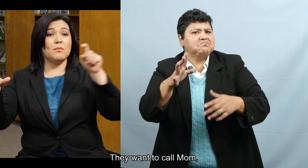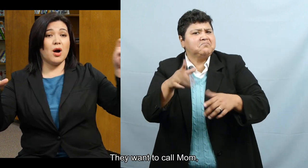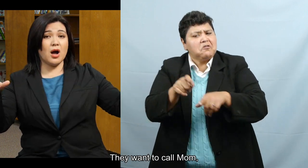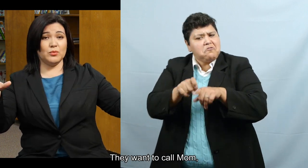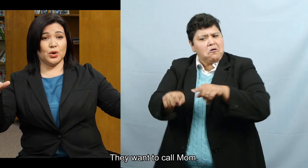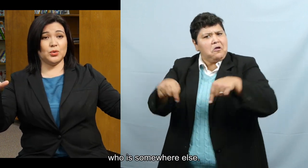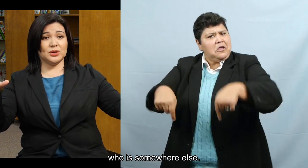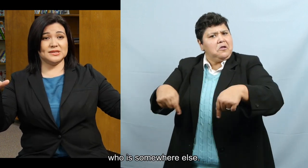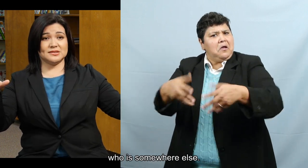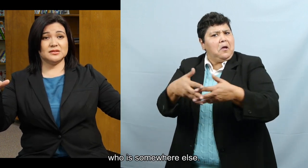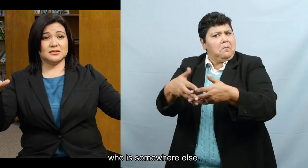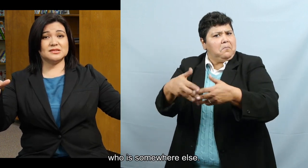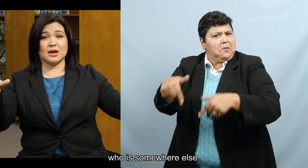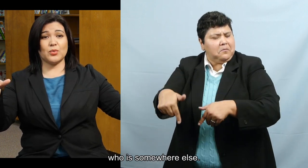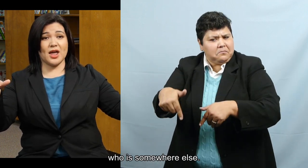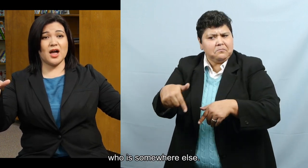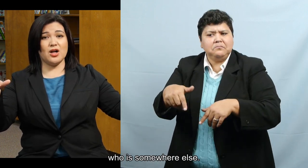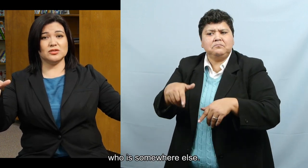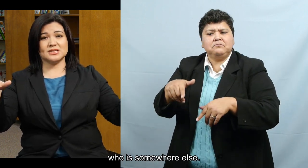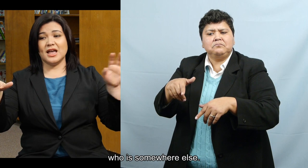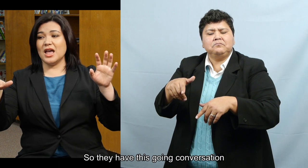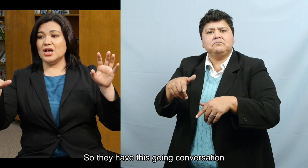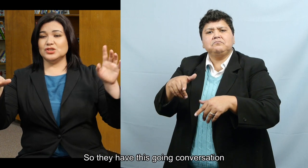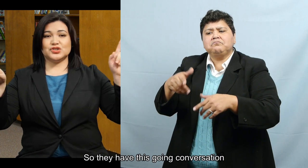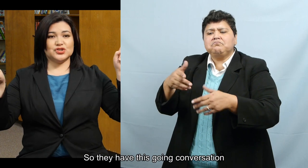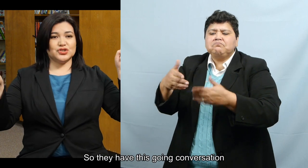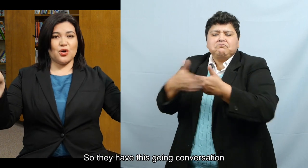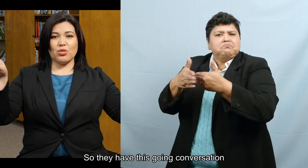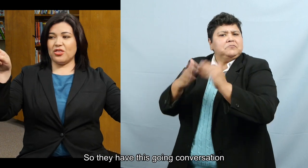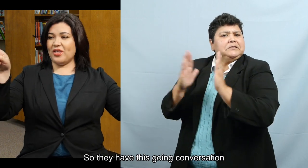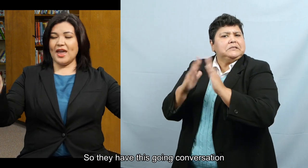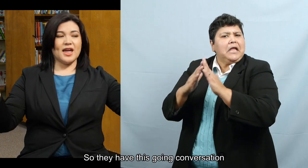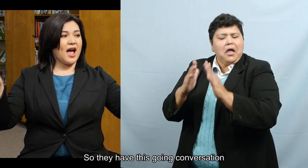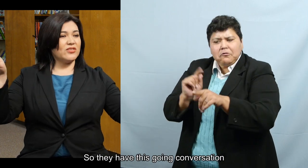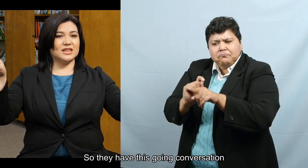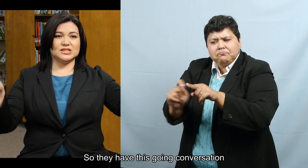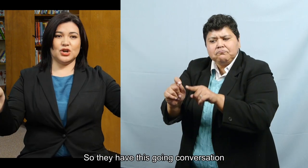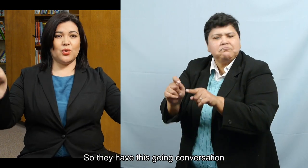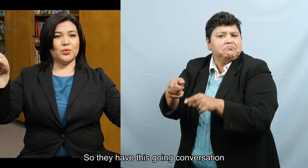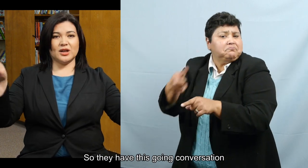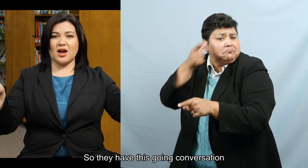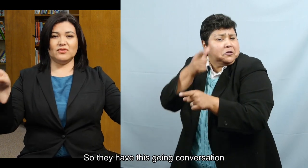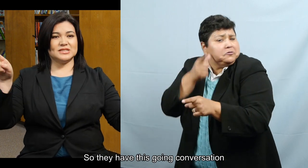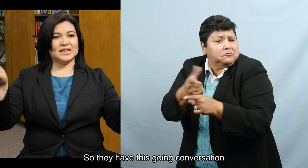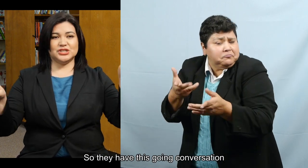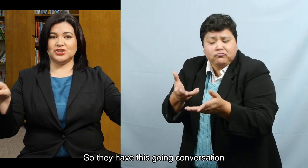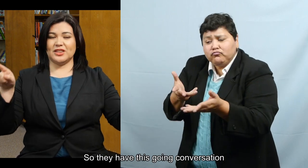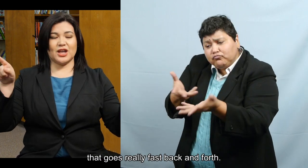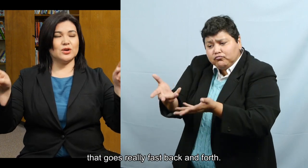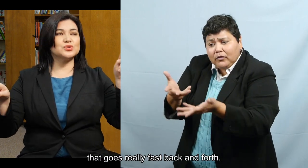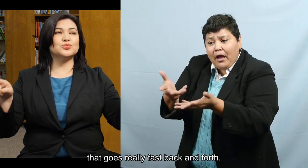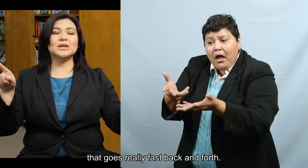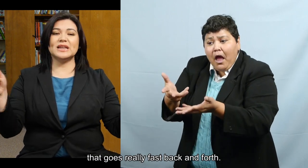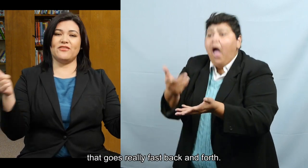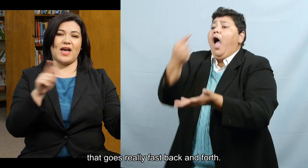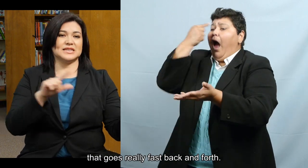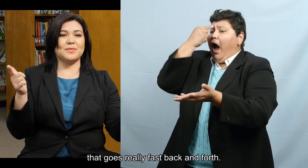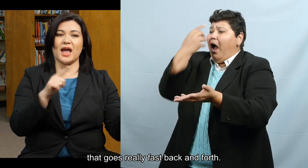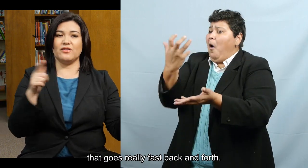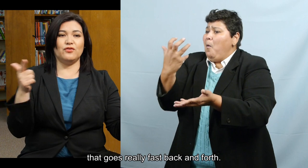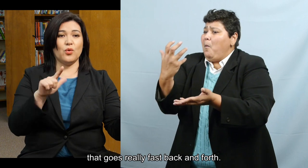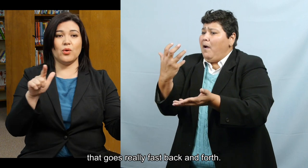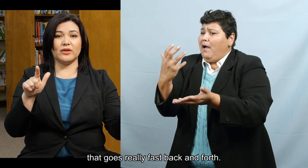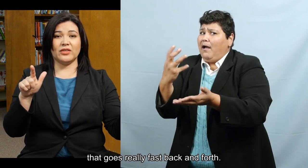want to call mom who is somewhere else. So they have this going conversation that goes really